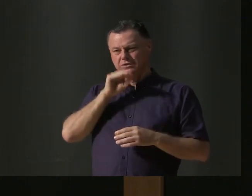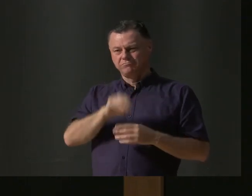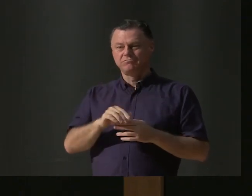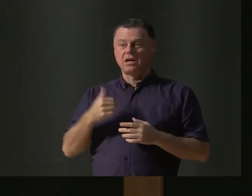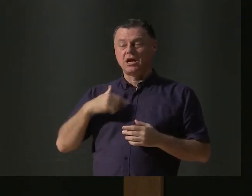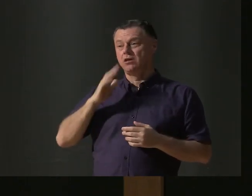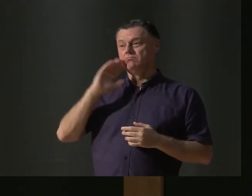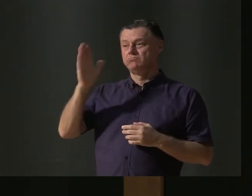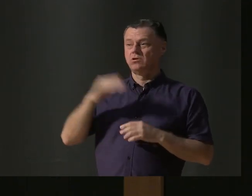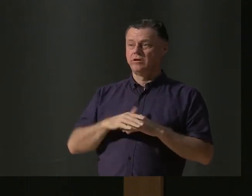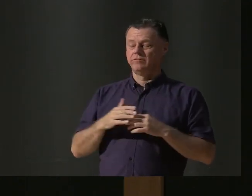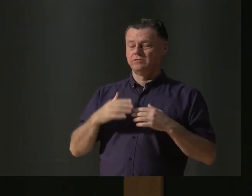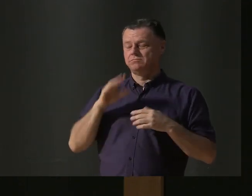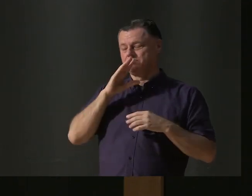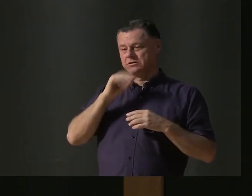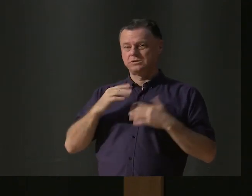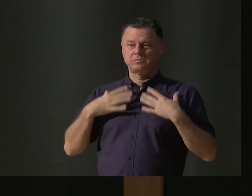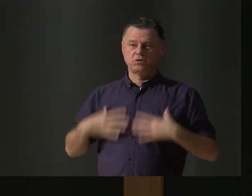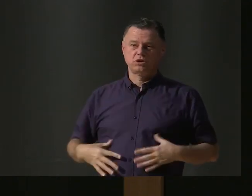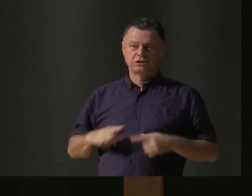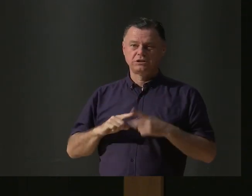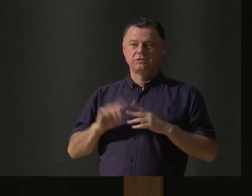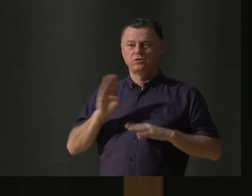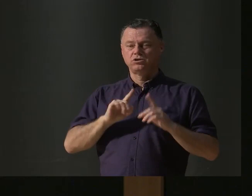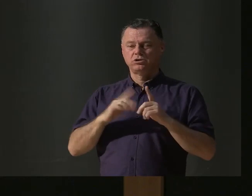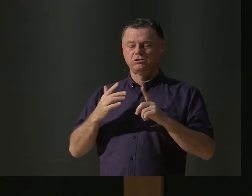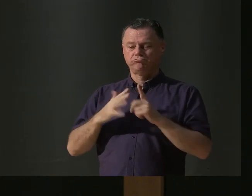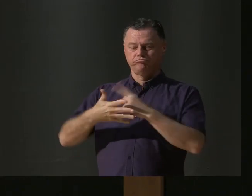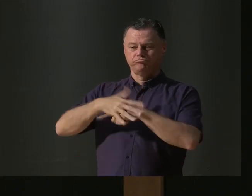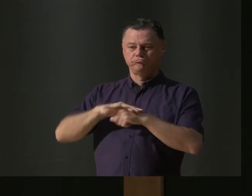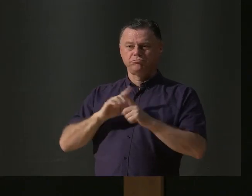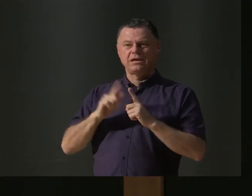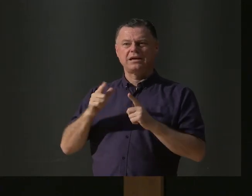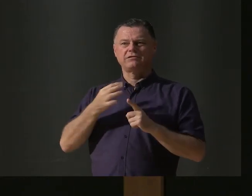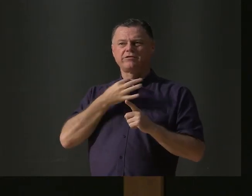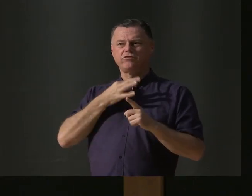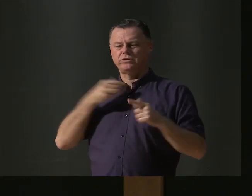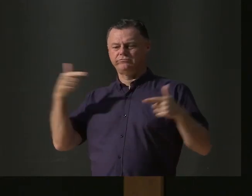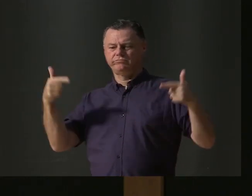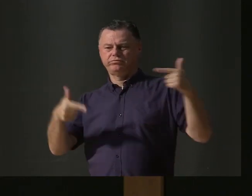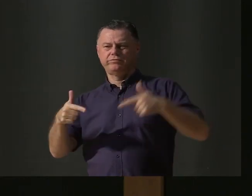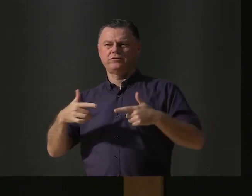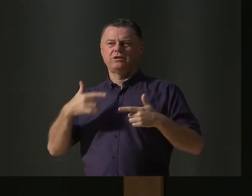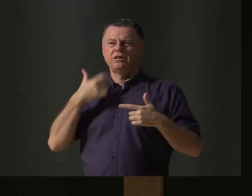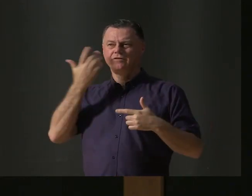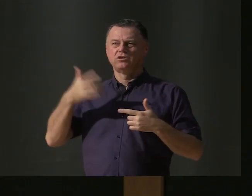biology, to ecology, to the threats they face within their vulnerable freshwater habitats. And also what they can do to help.